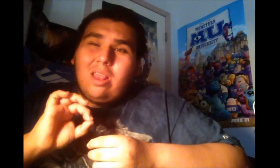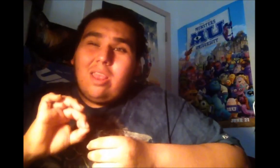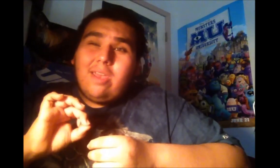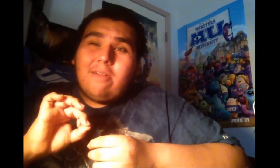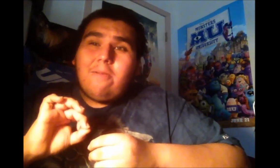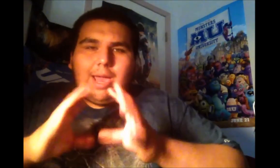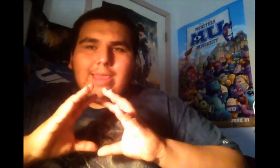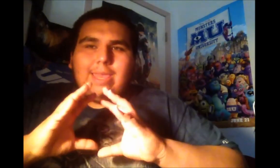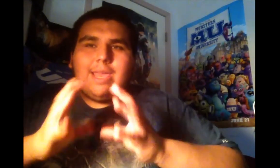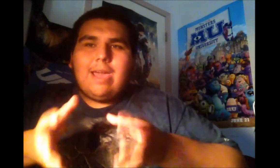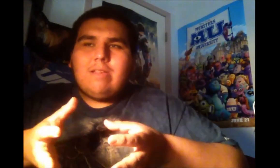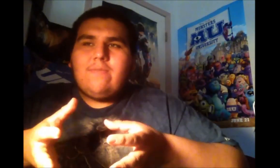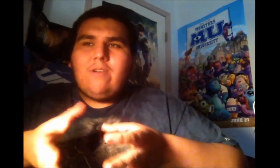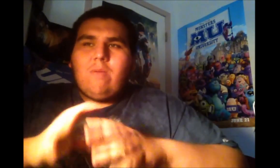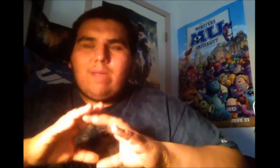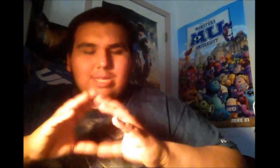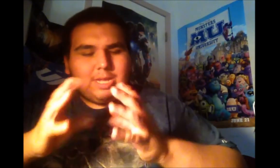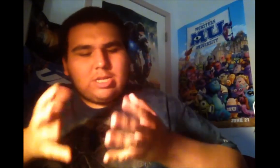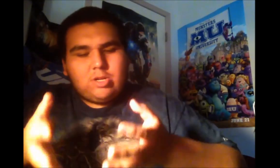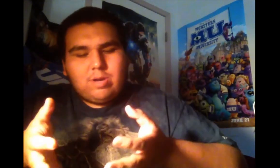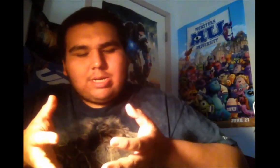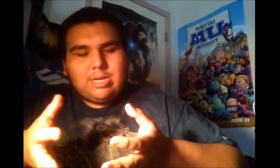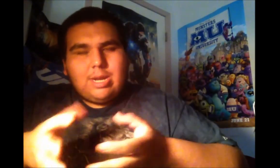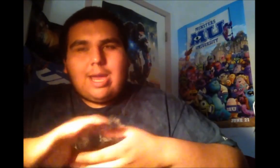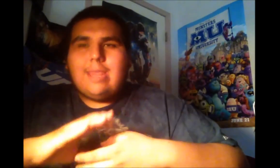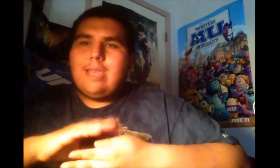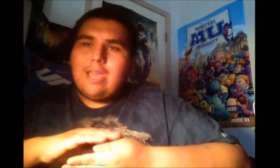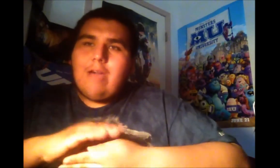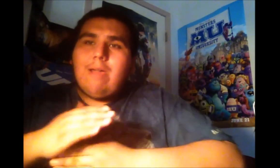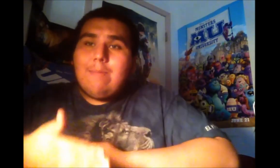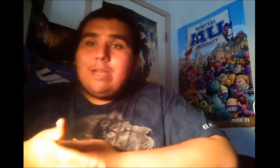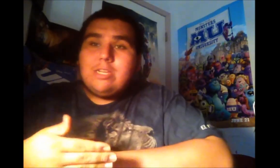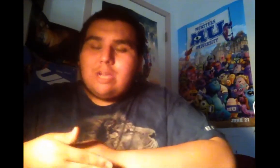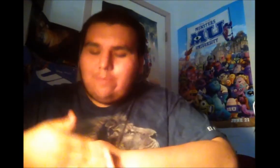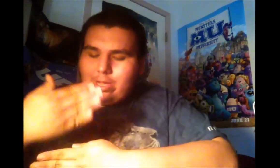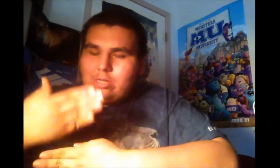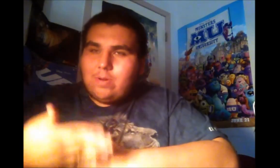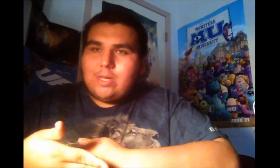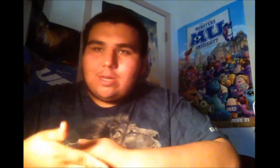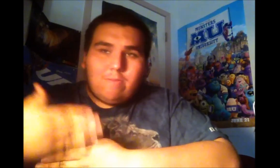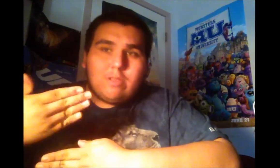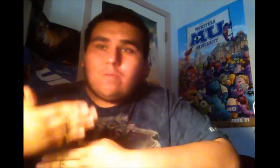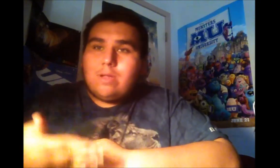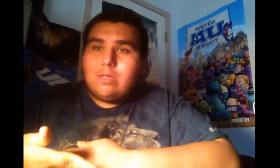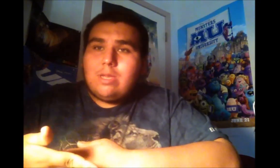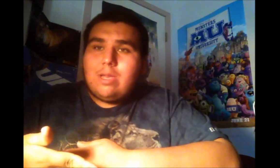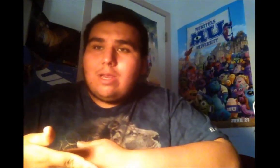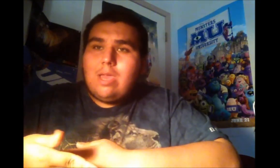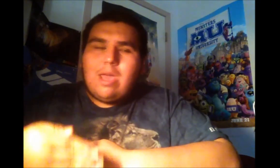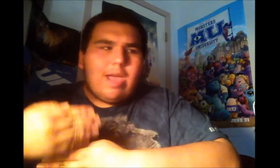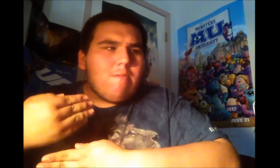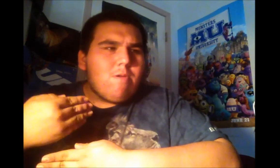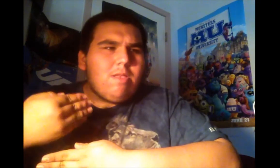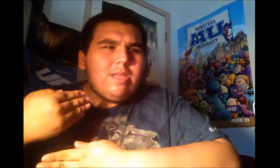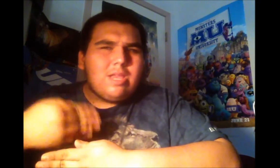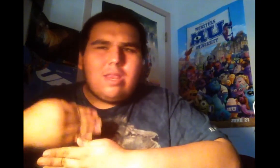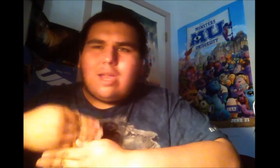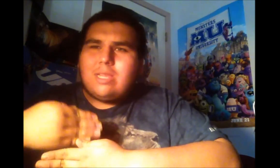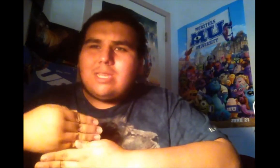little. I think how this film is constructed. I think how M. Night Shyamalan directed it was well done. I really did not see